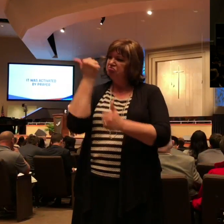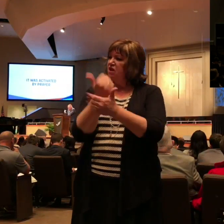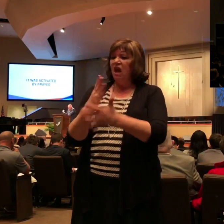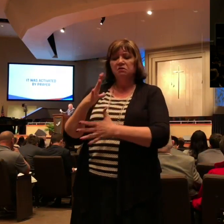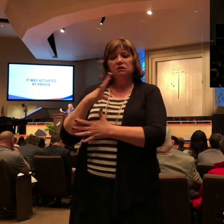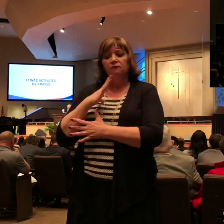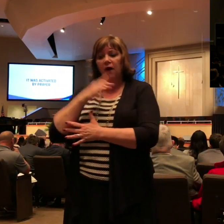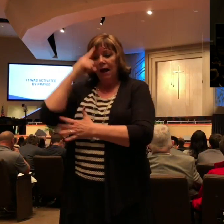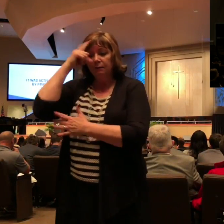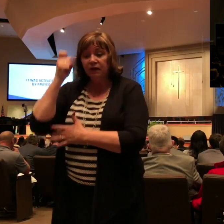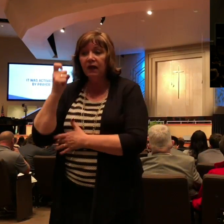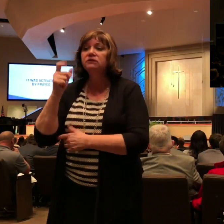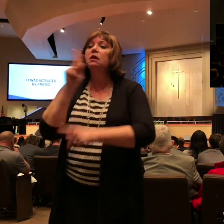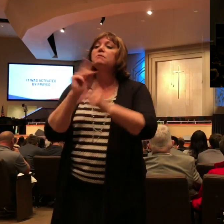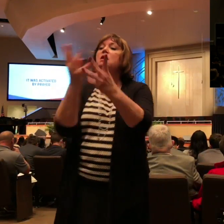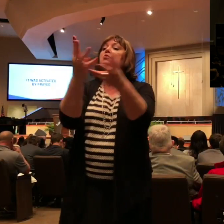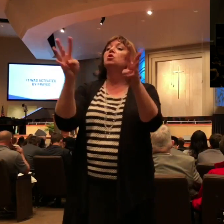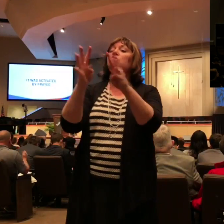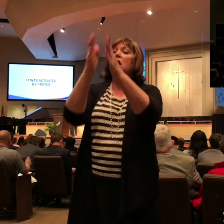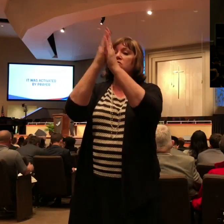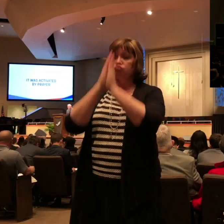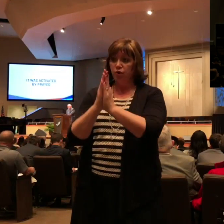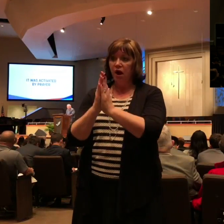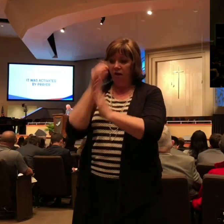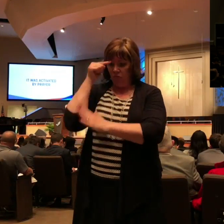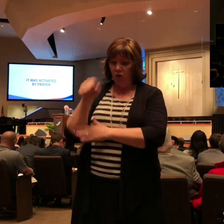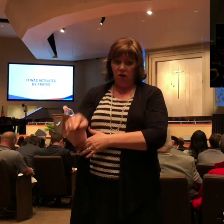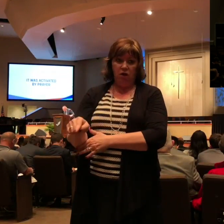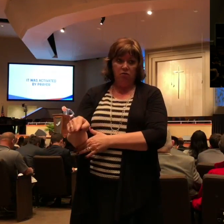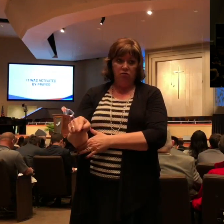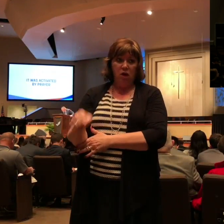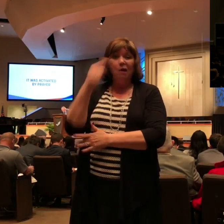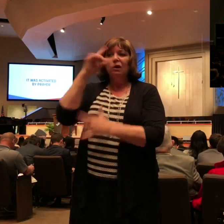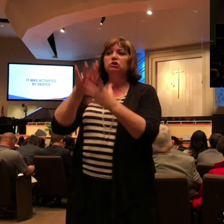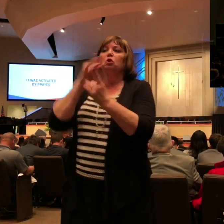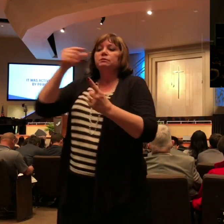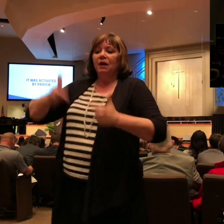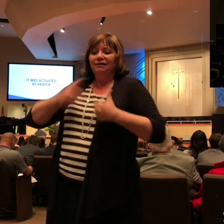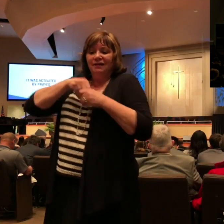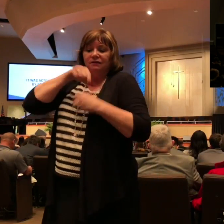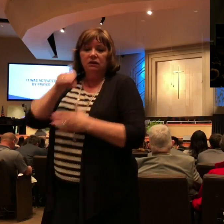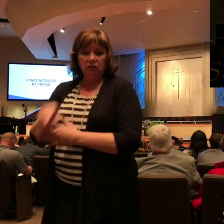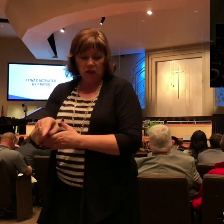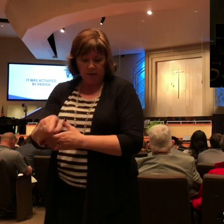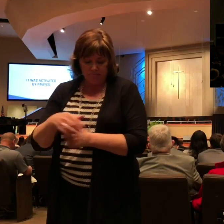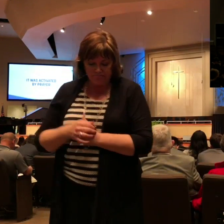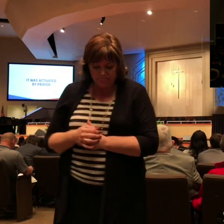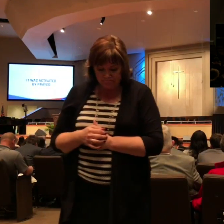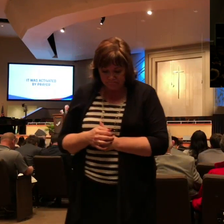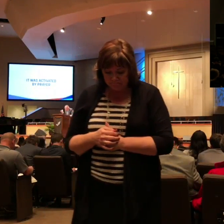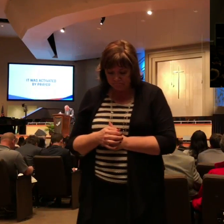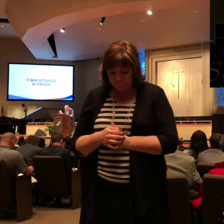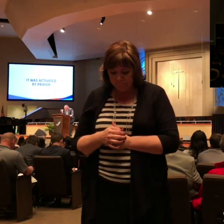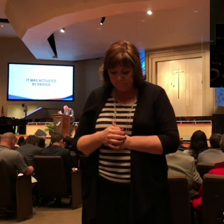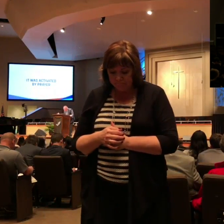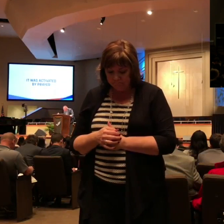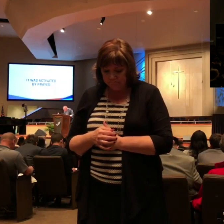of the Spirit of God that lives in me. 2 Corinthians 1.11, you are also helping together by prayer for